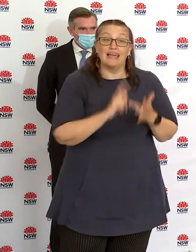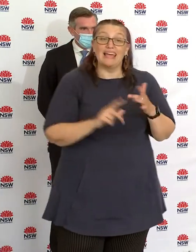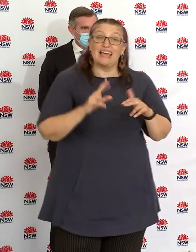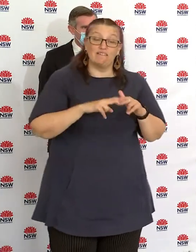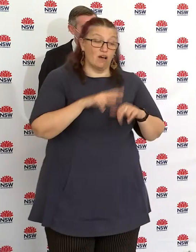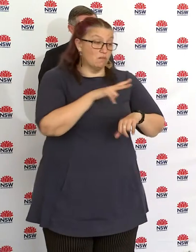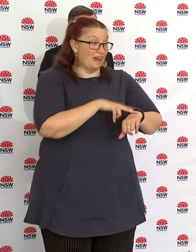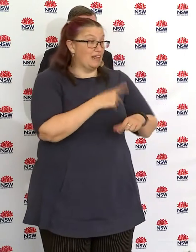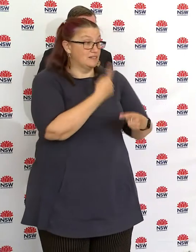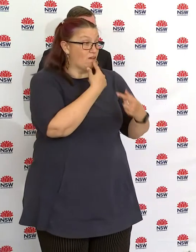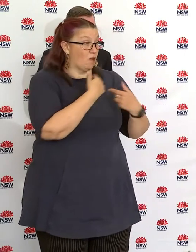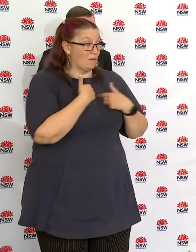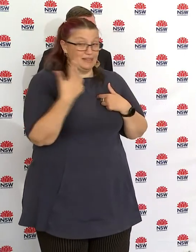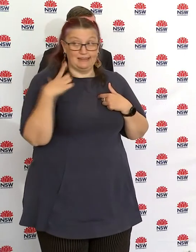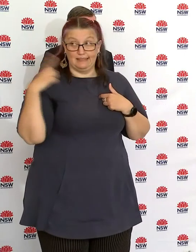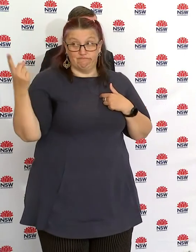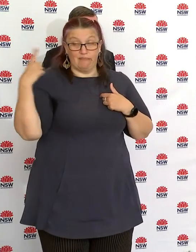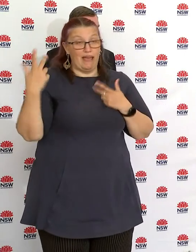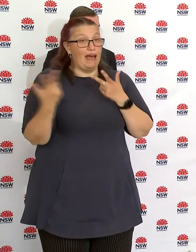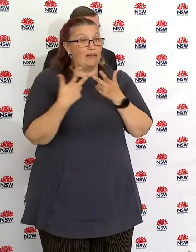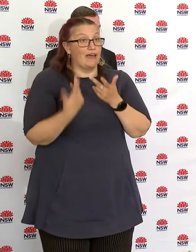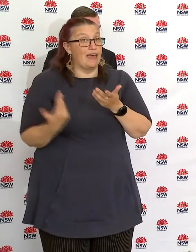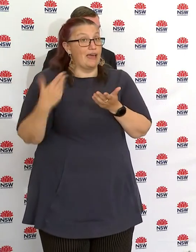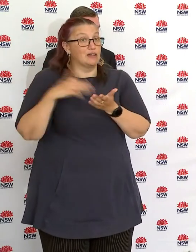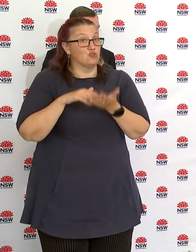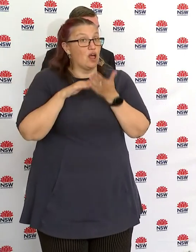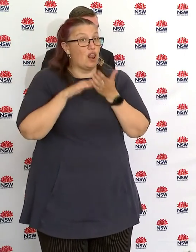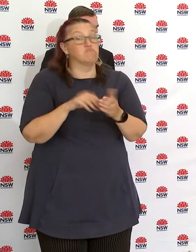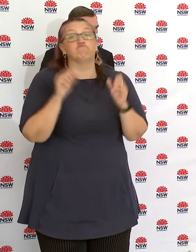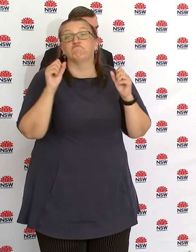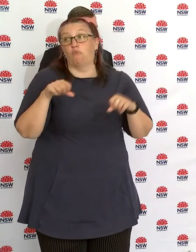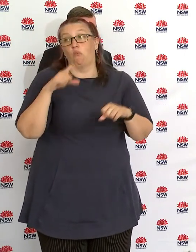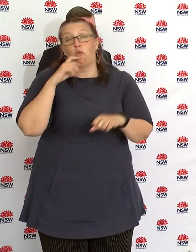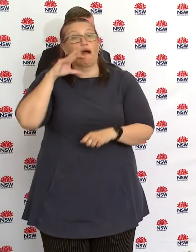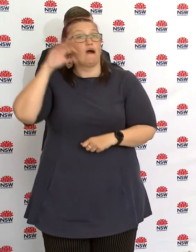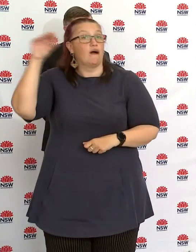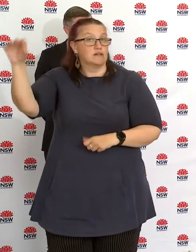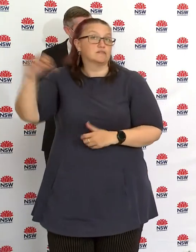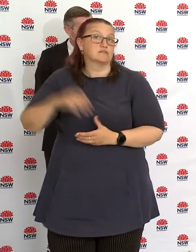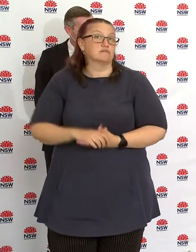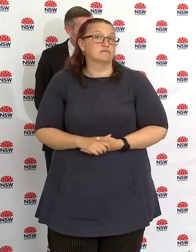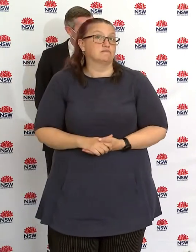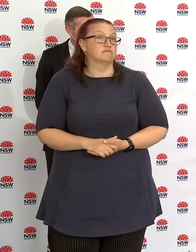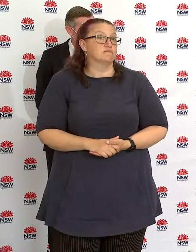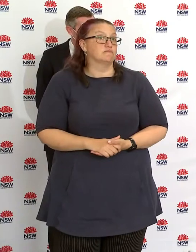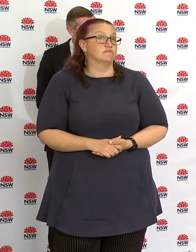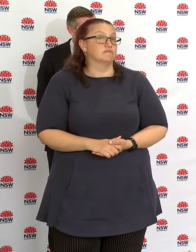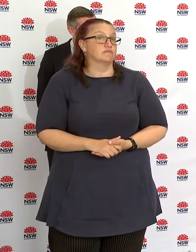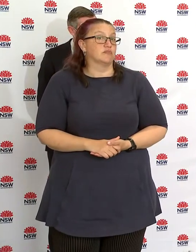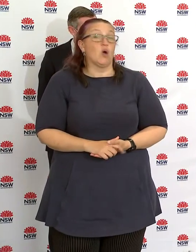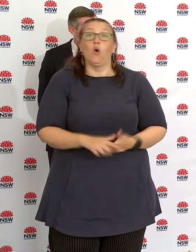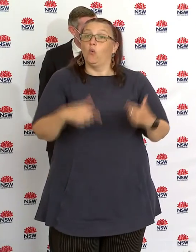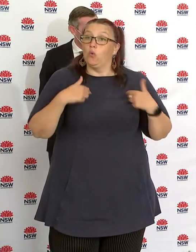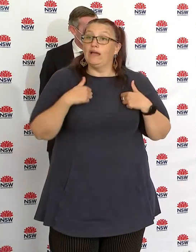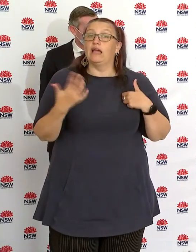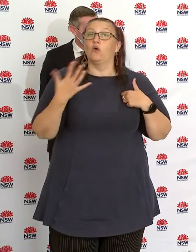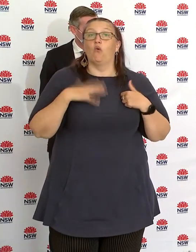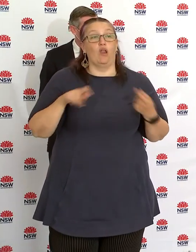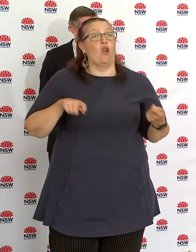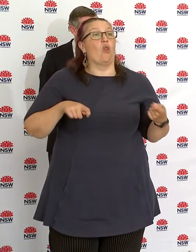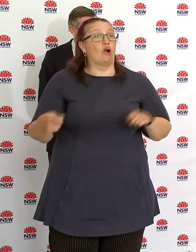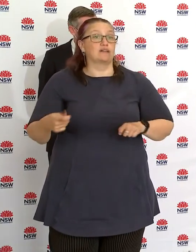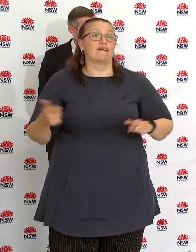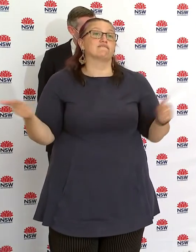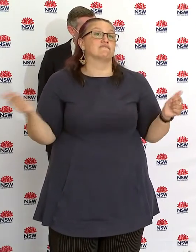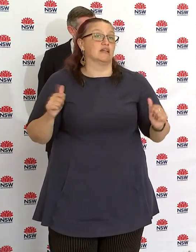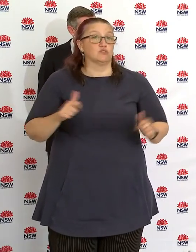will. Because we're throwing everything at this, we're really, really keen to see us out of this as soon as we can. So